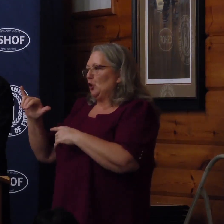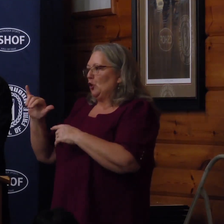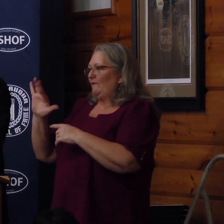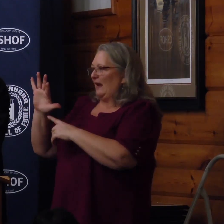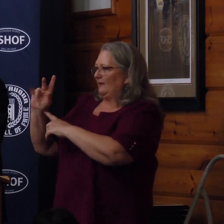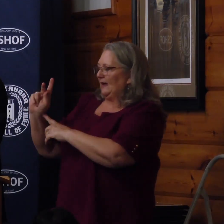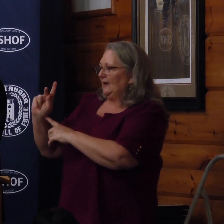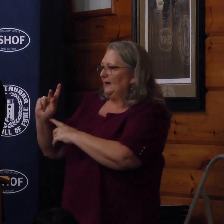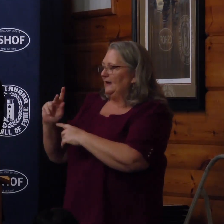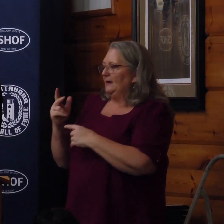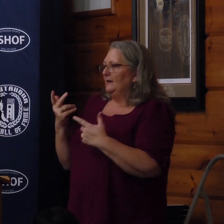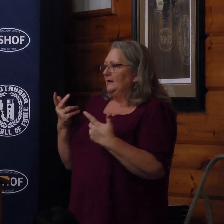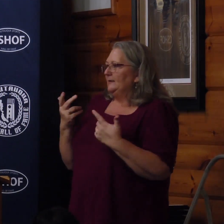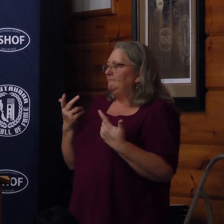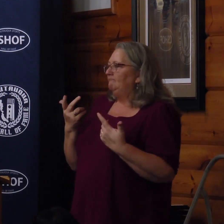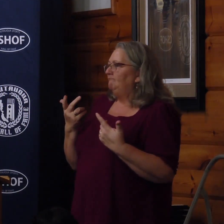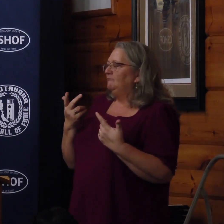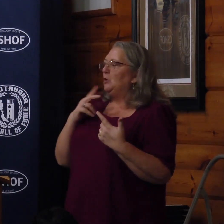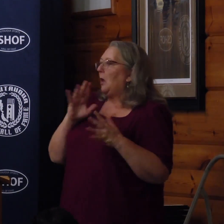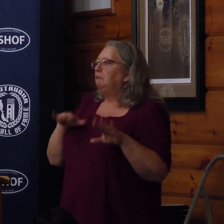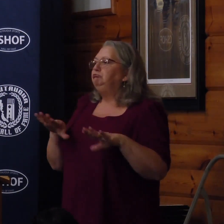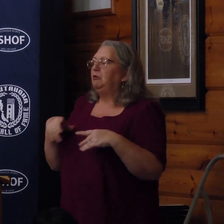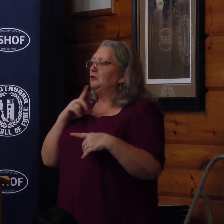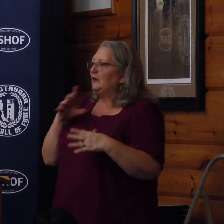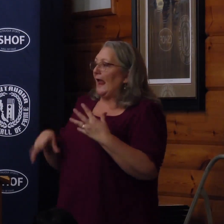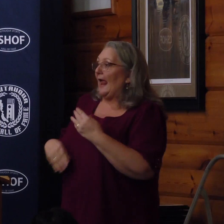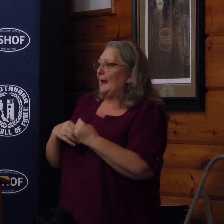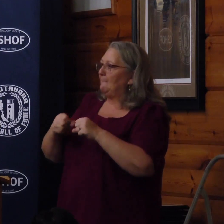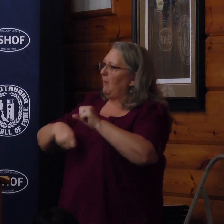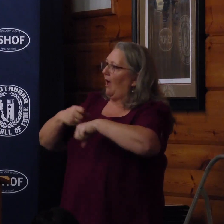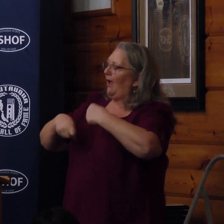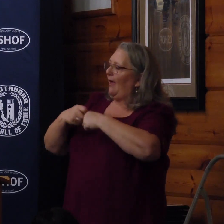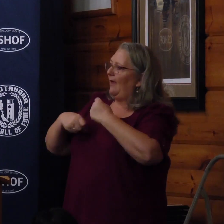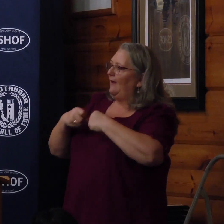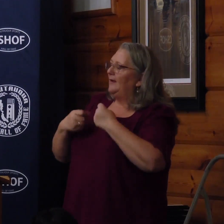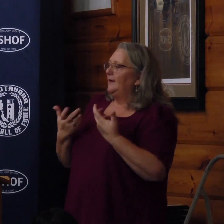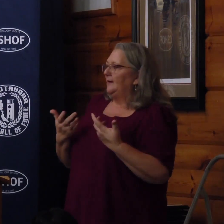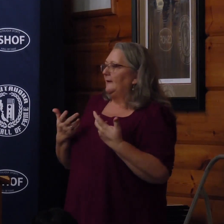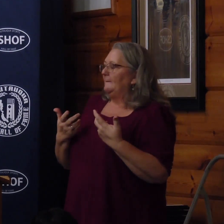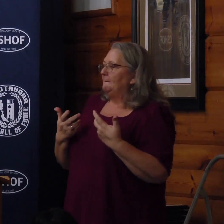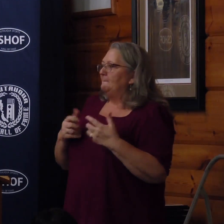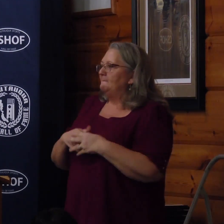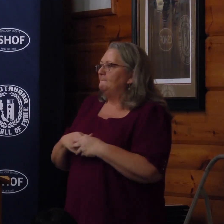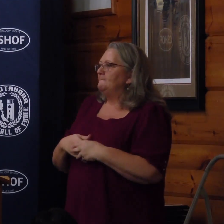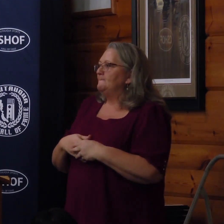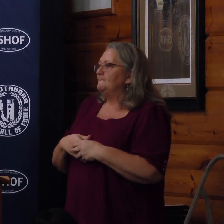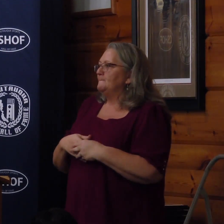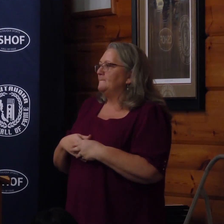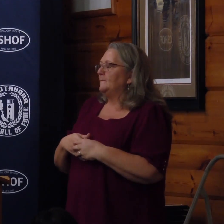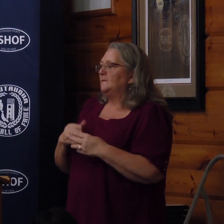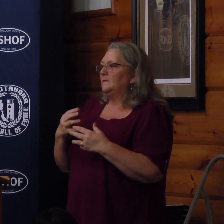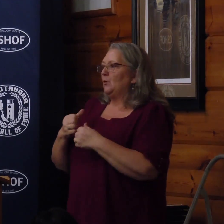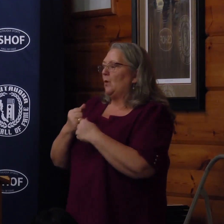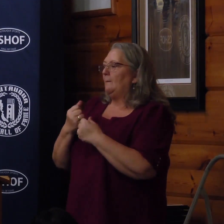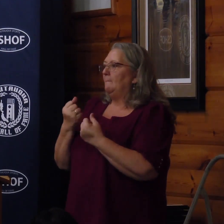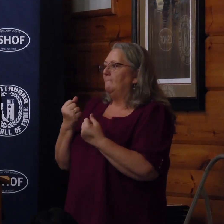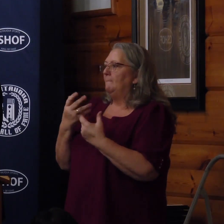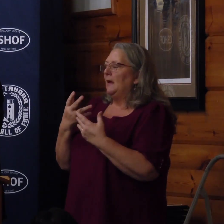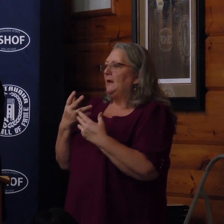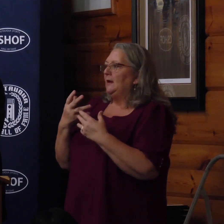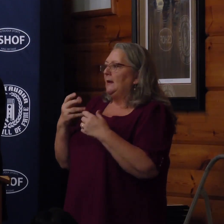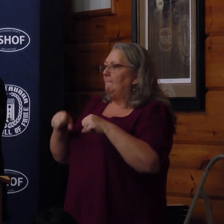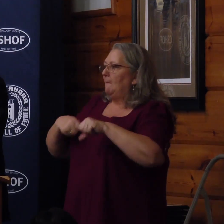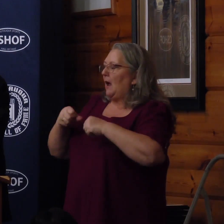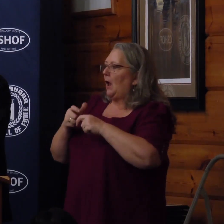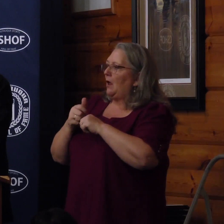complacent in her athletic desires, Cheryl added bike racing to her competitive sports resume. She won several long-distance bike races